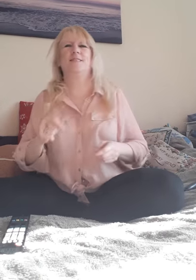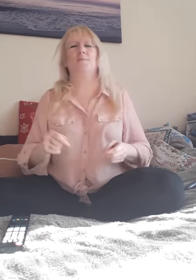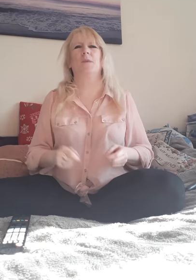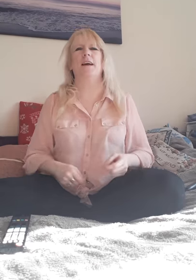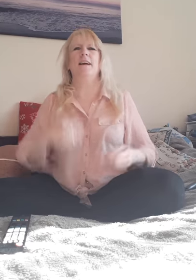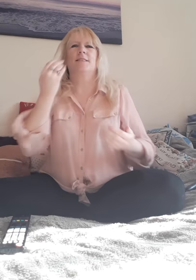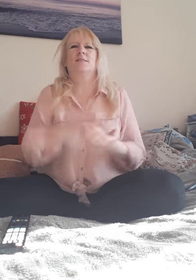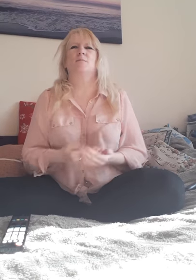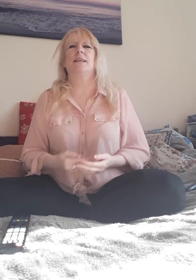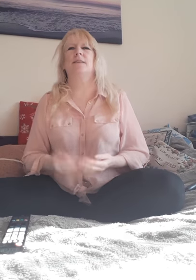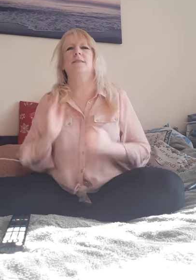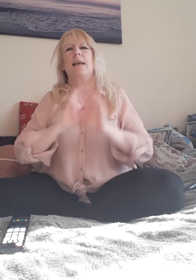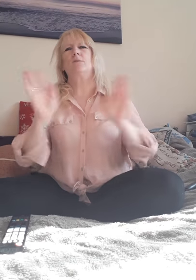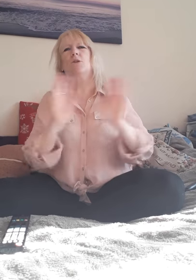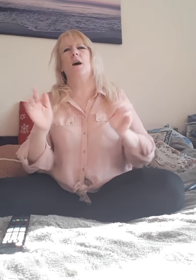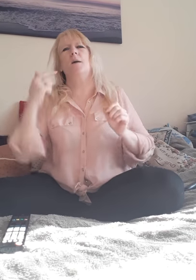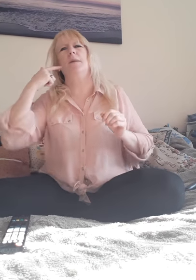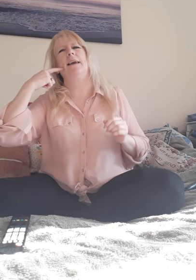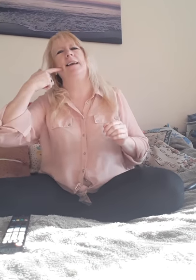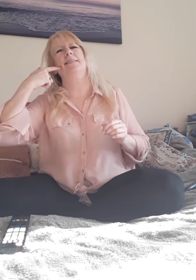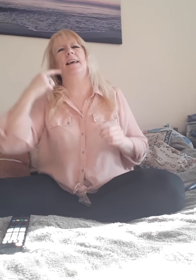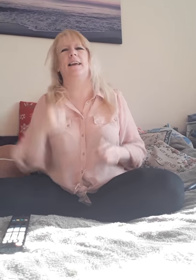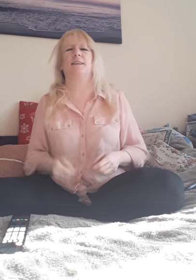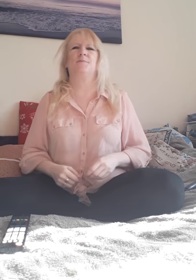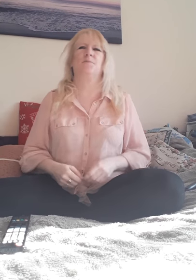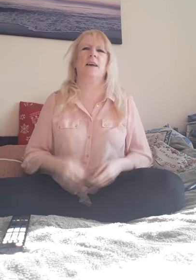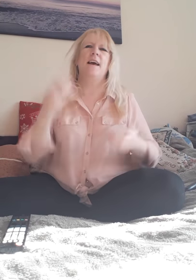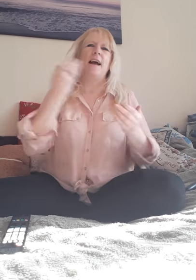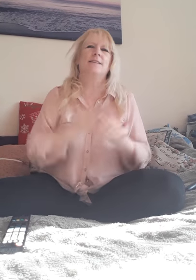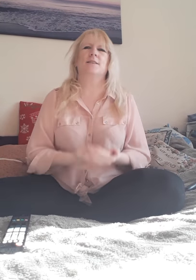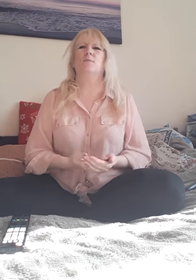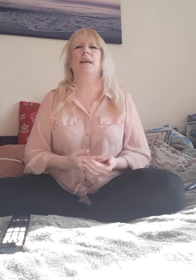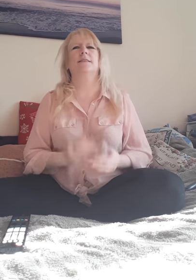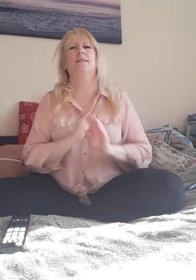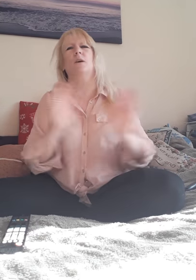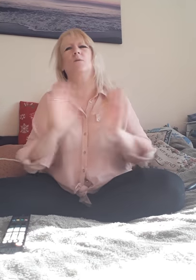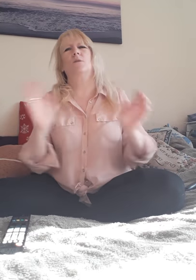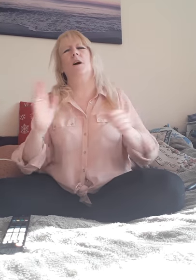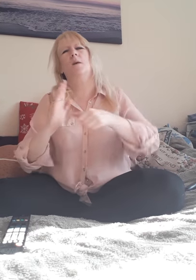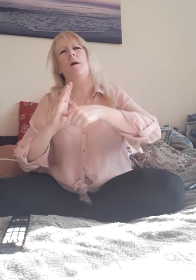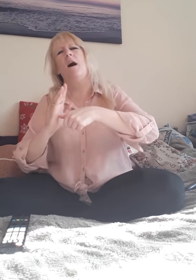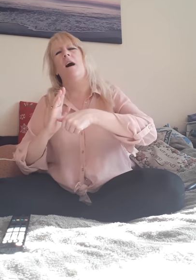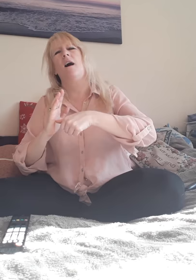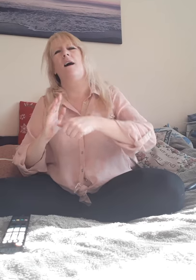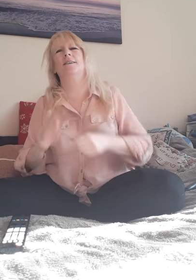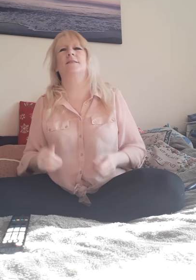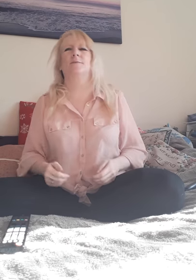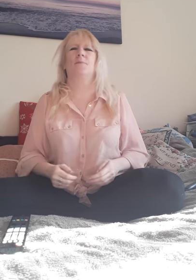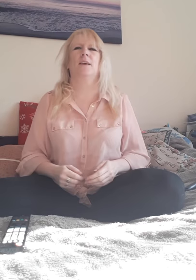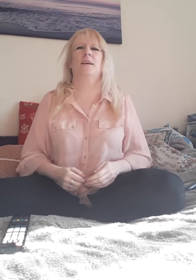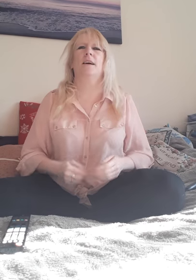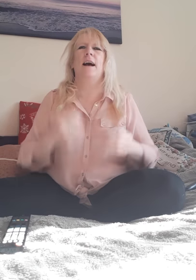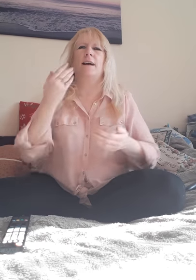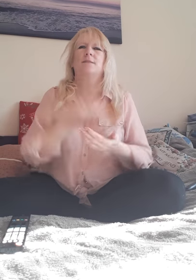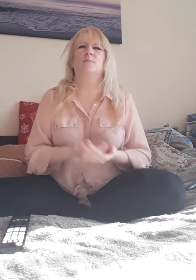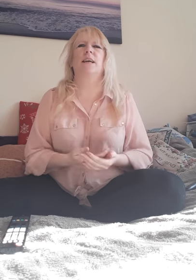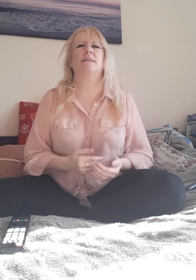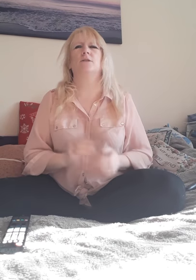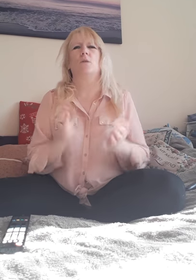And some days it don't come easy, and some days it don't come hard. Some days it don't